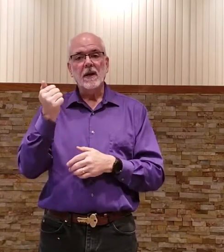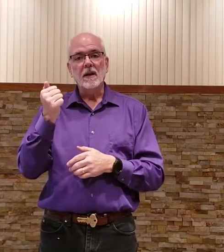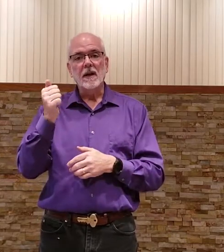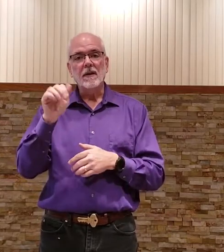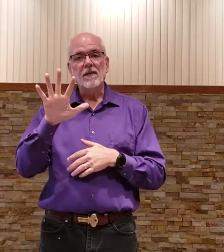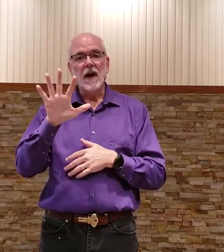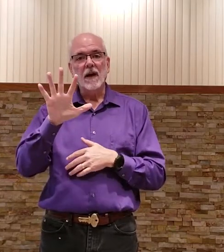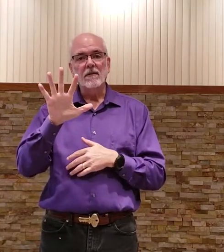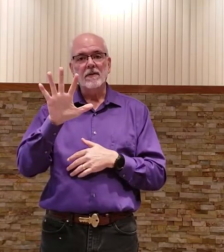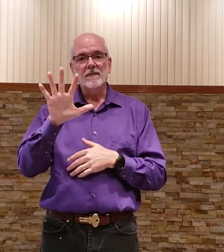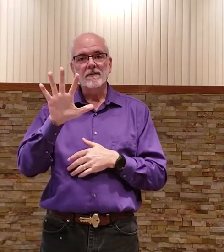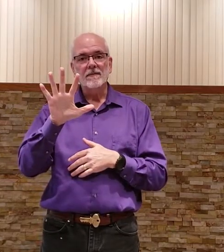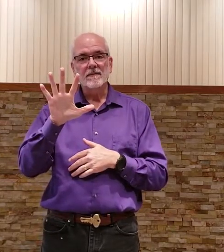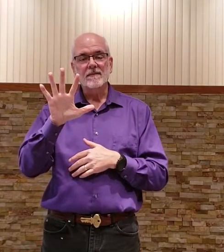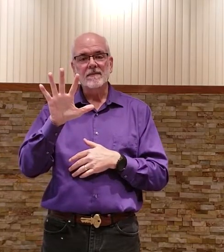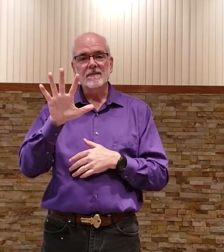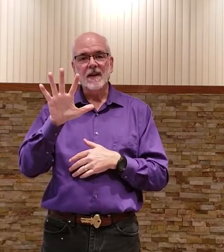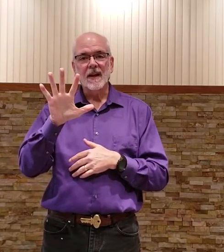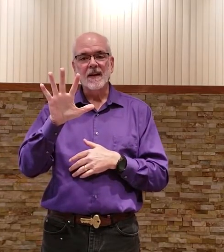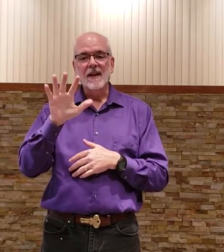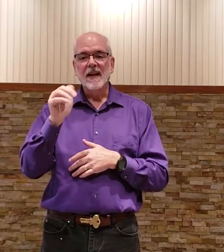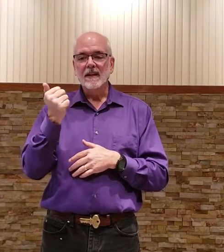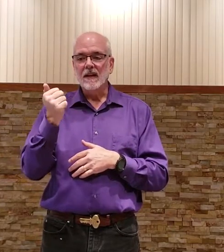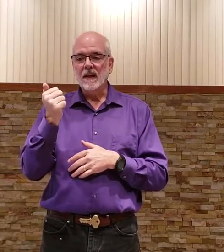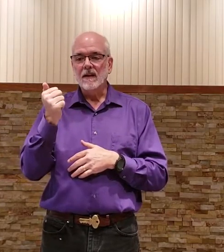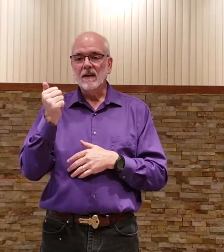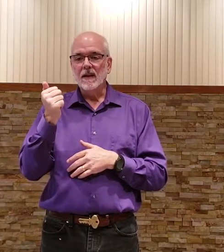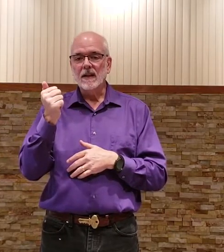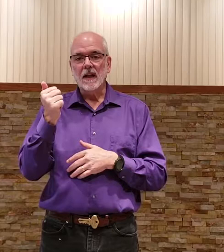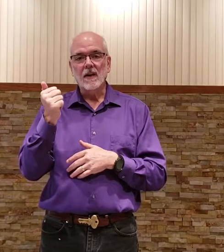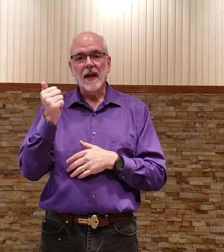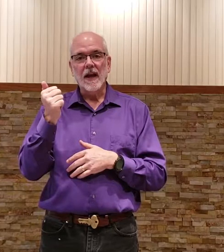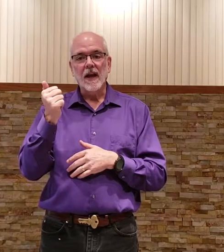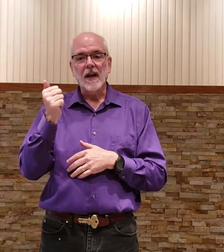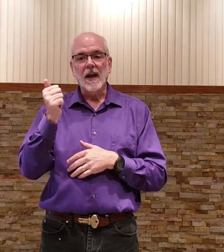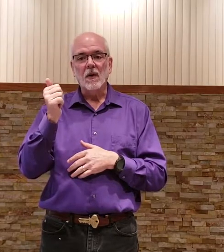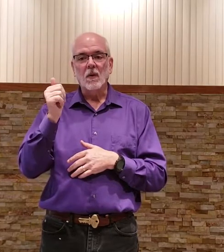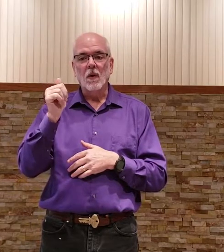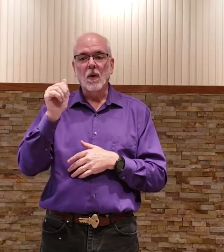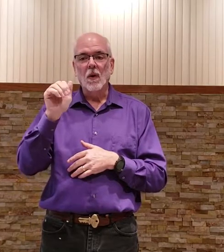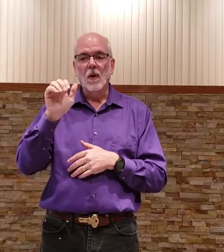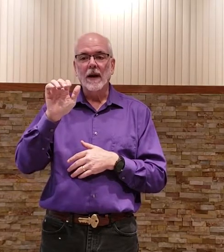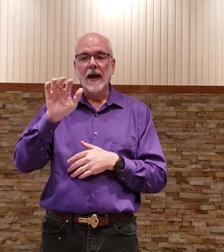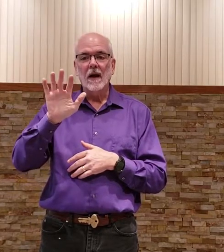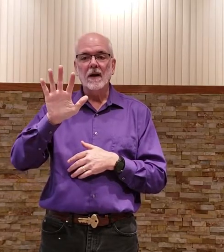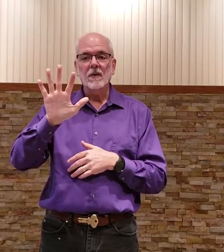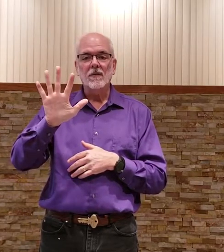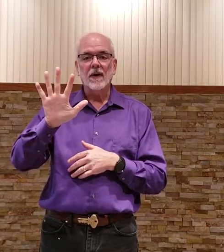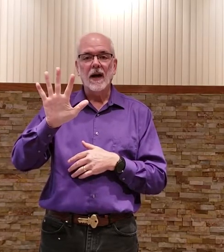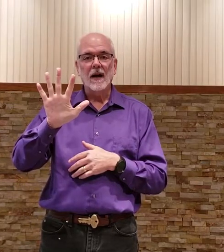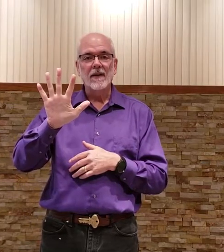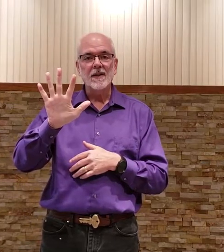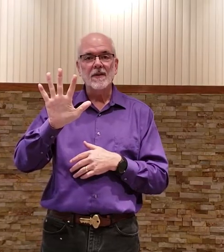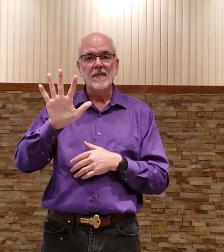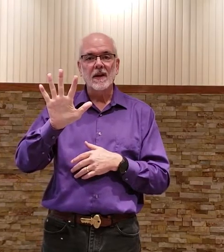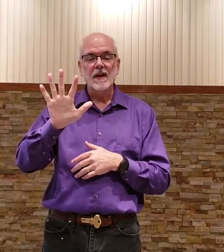10 5 okay 10 is the letter a kind of roll it out into a 5 that's 15